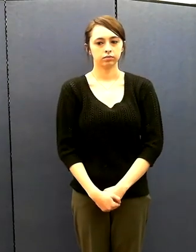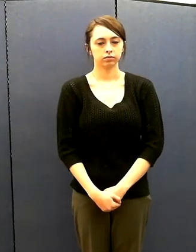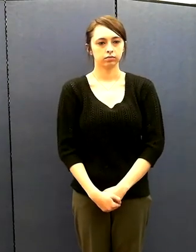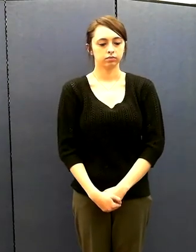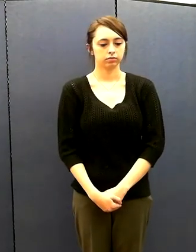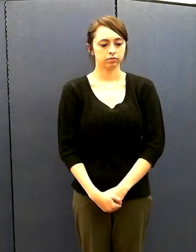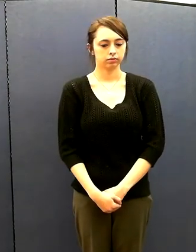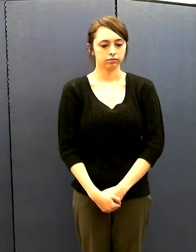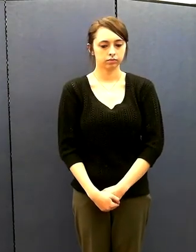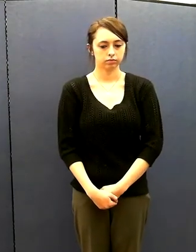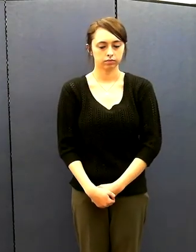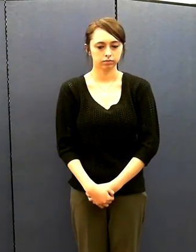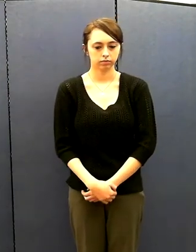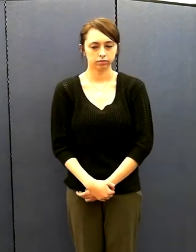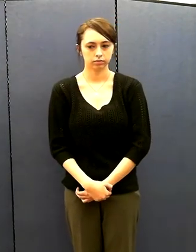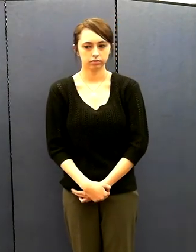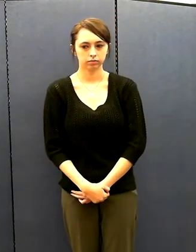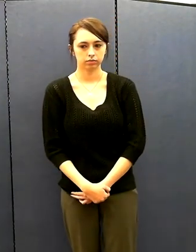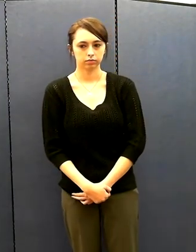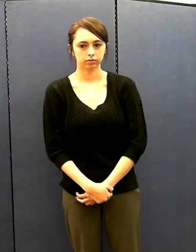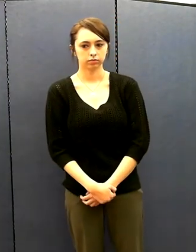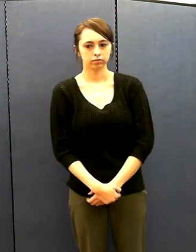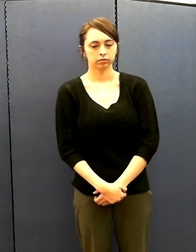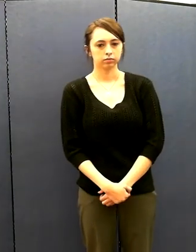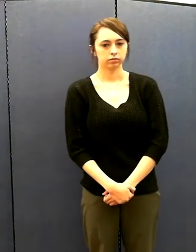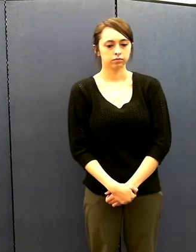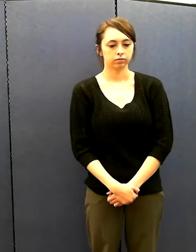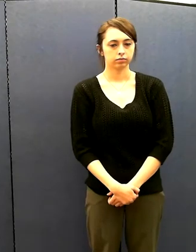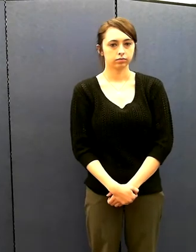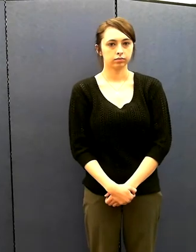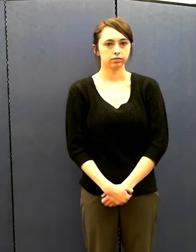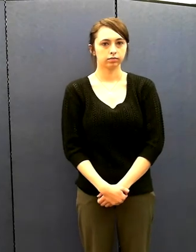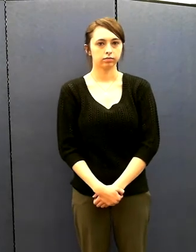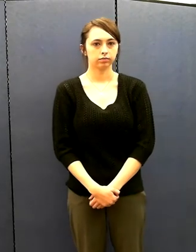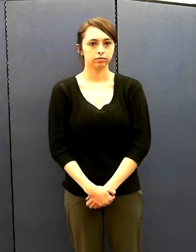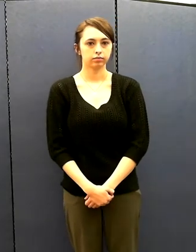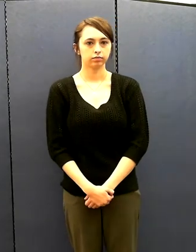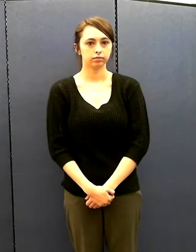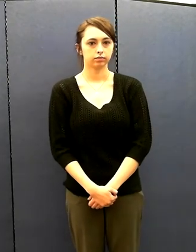motorcycle safety foundation is the leading researcher in that.